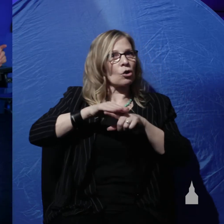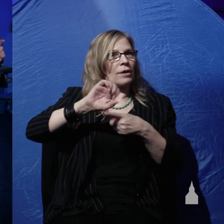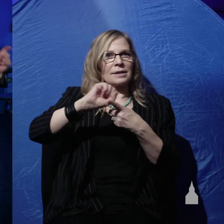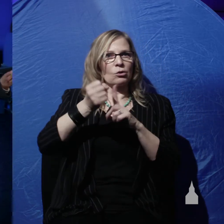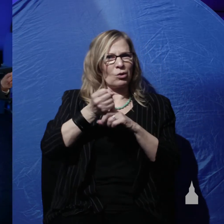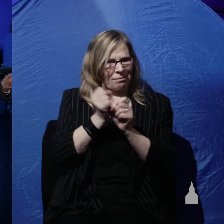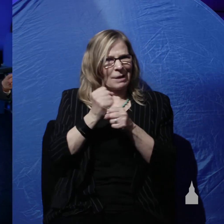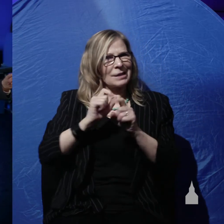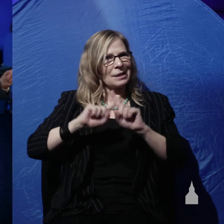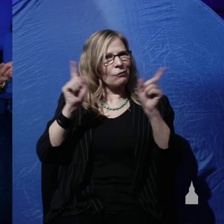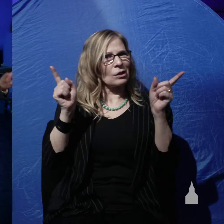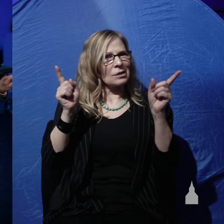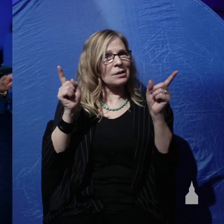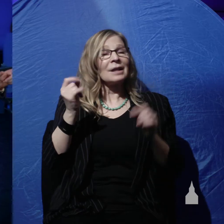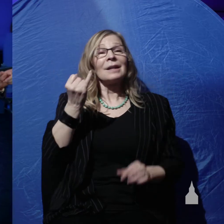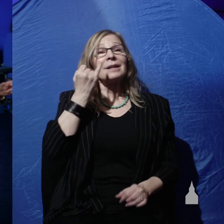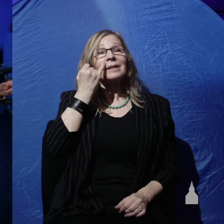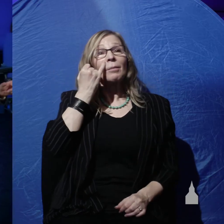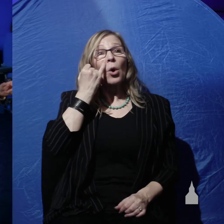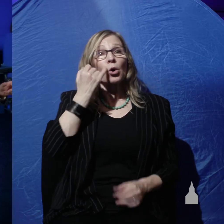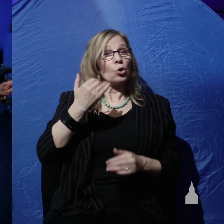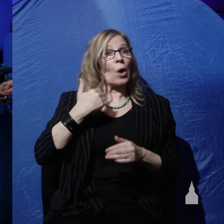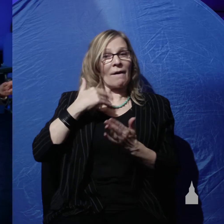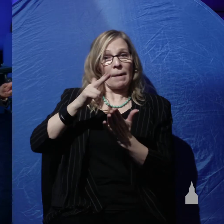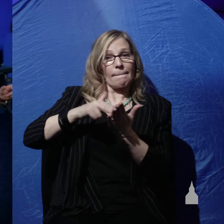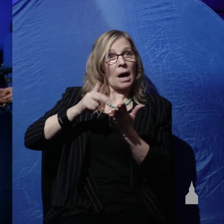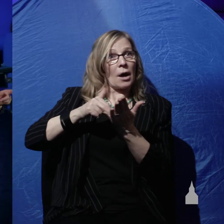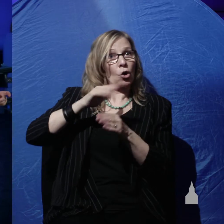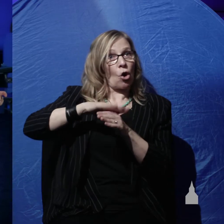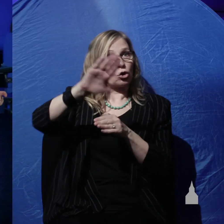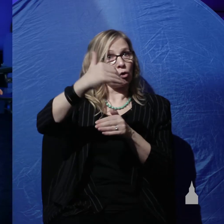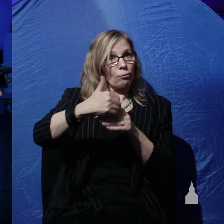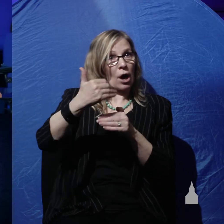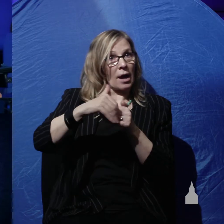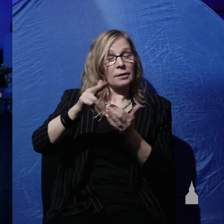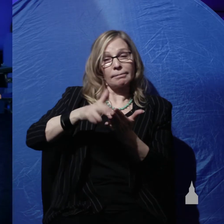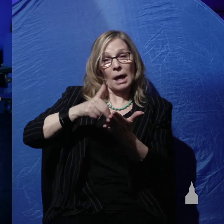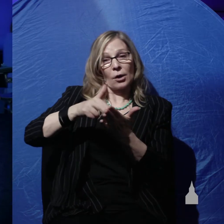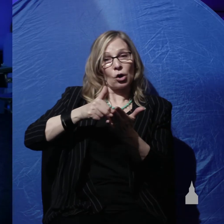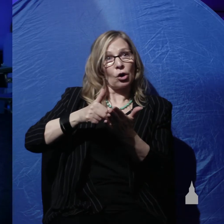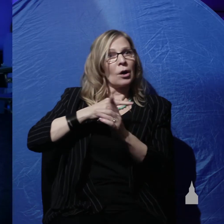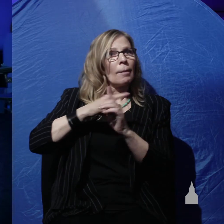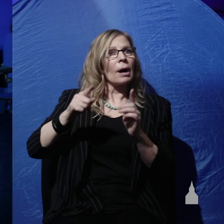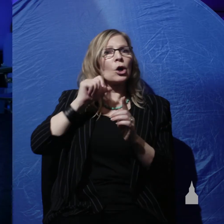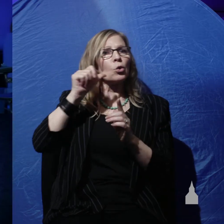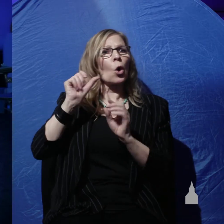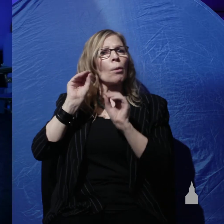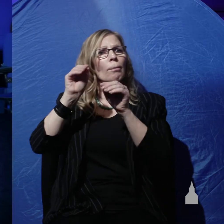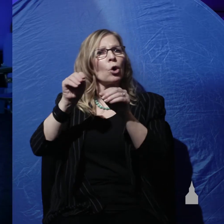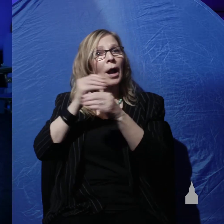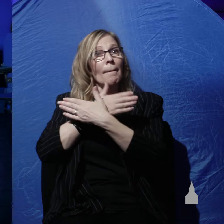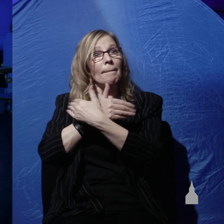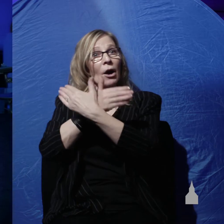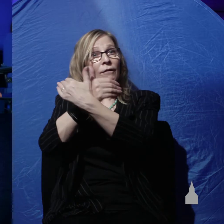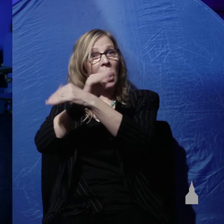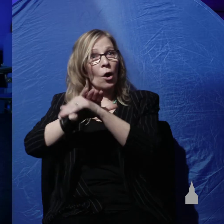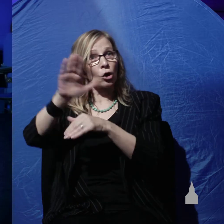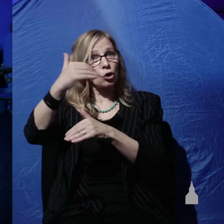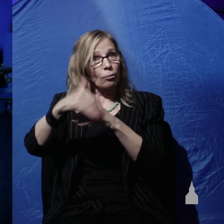have butter that you put on your bread. But you don't put a butterfly on your bread. Even though butter is